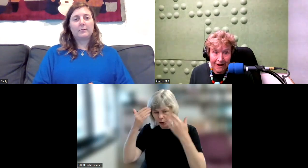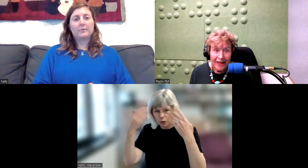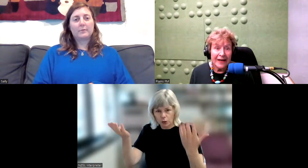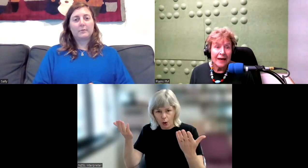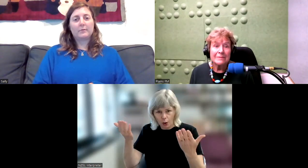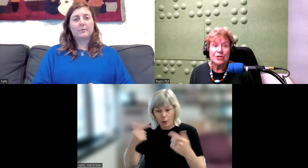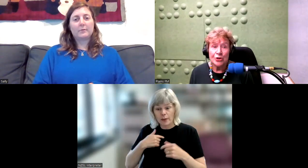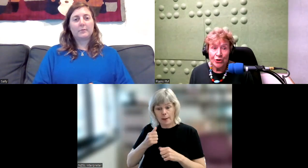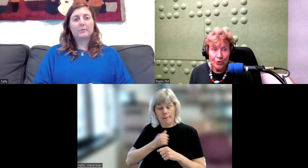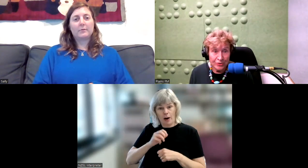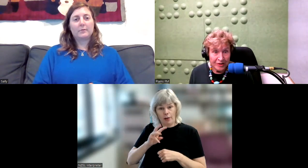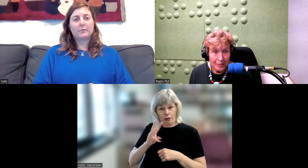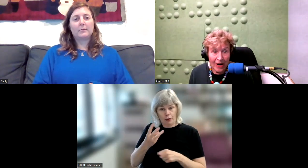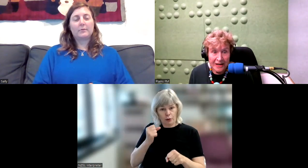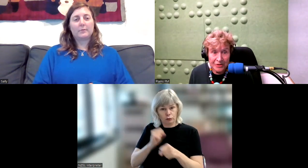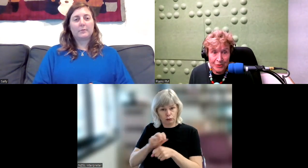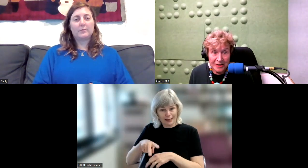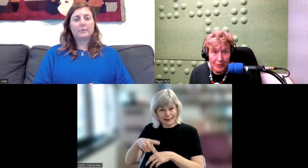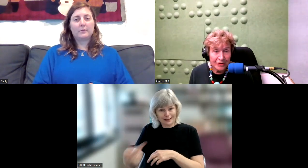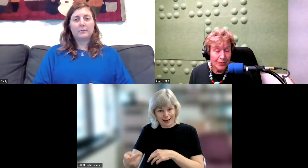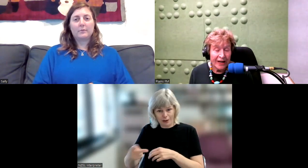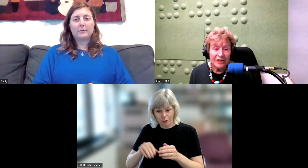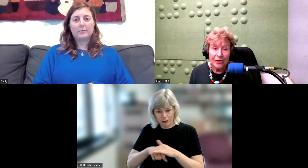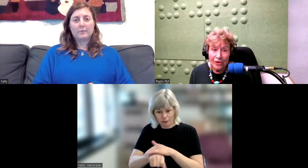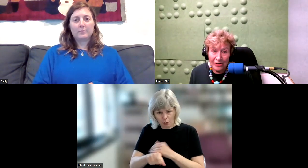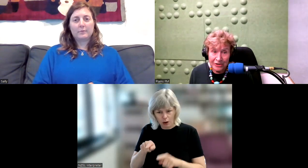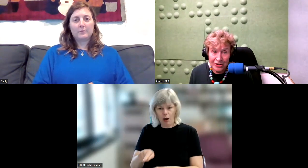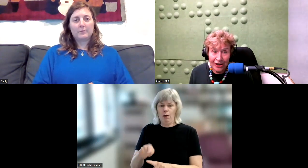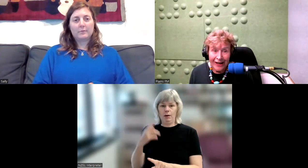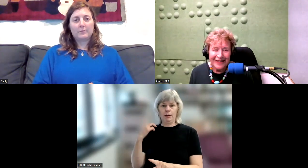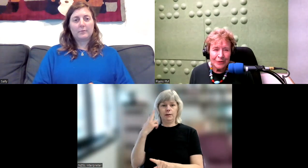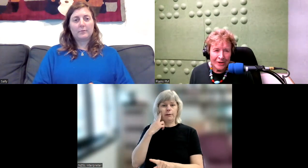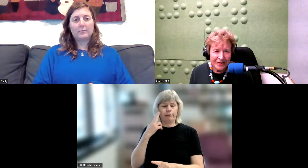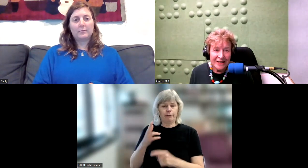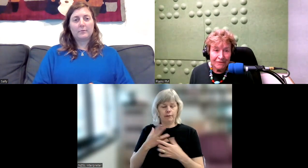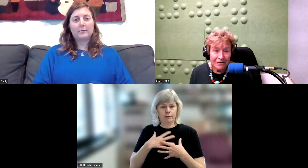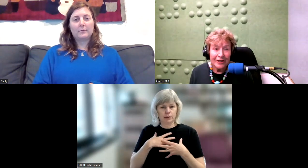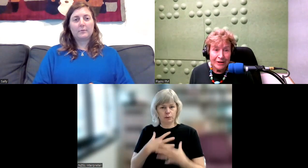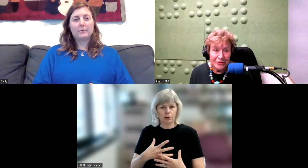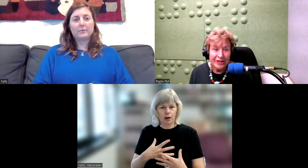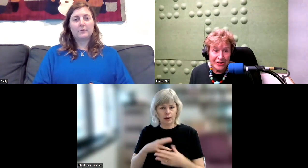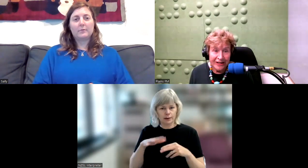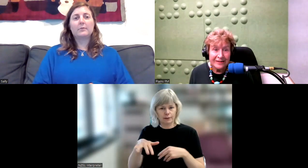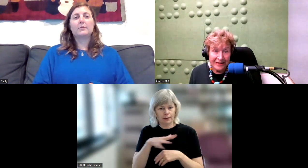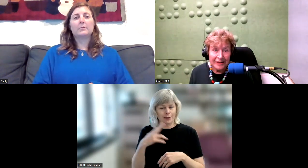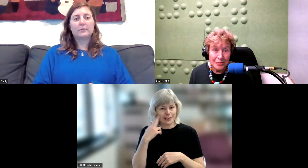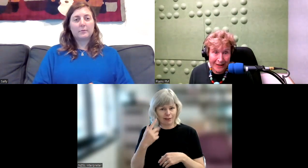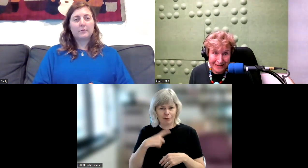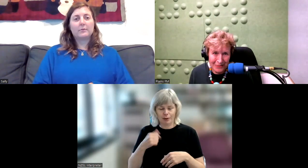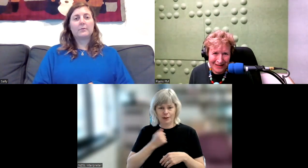That came as a huge surprise to us because we had no knowledge that there was a deaf hereditary gene tucked away somewhere.